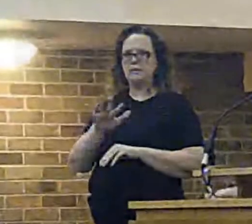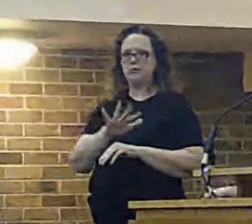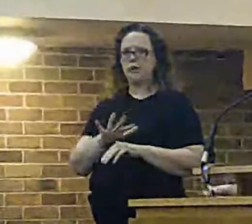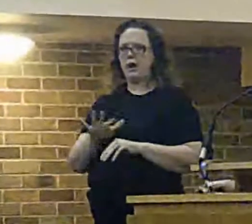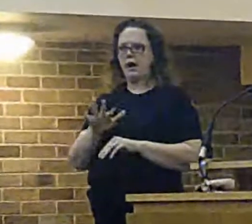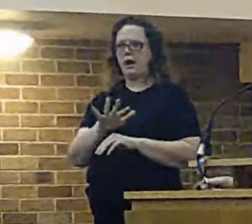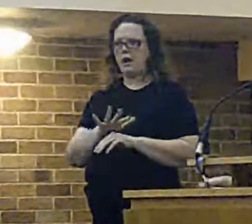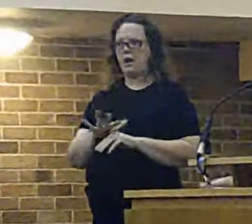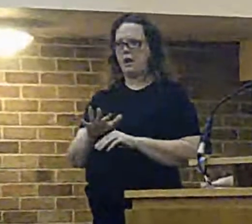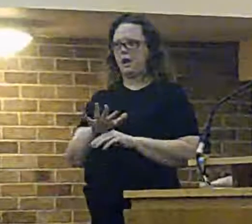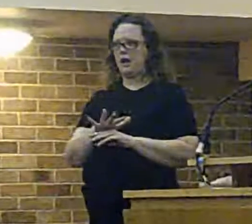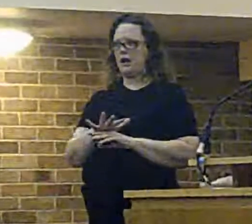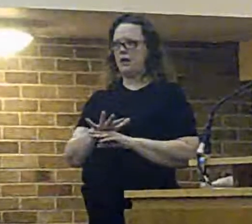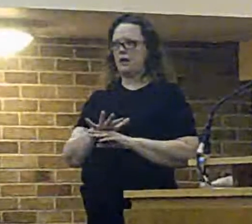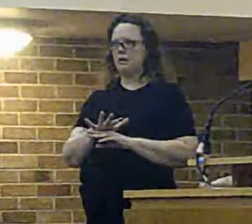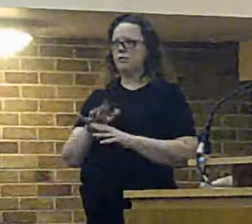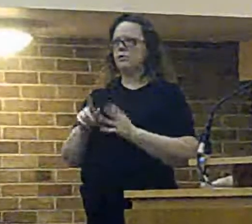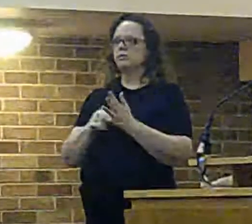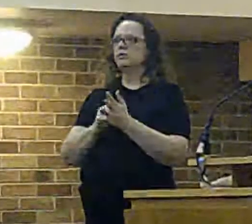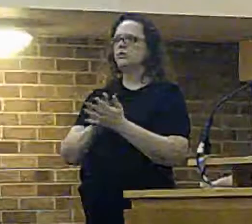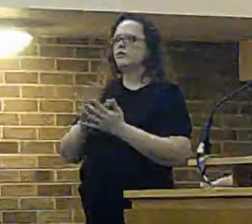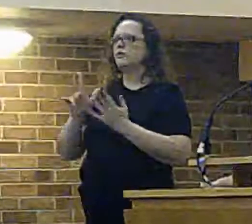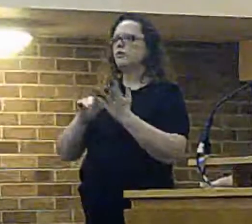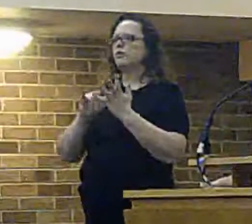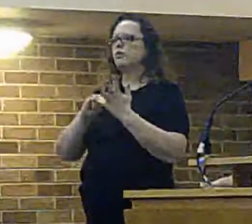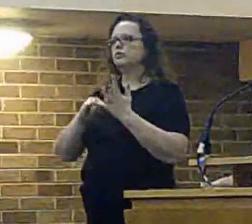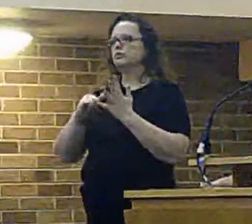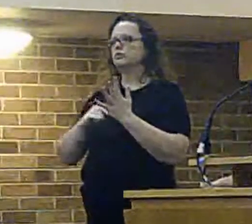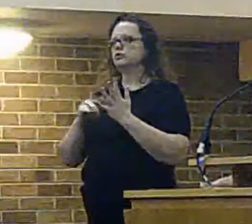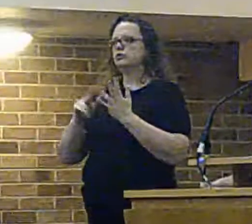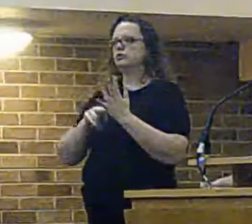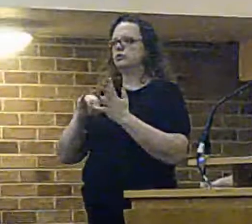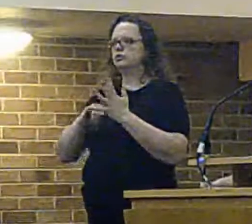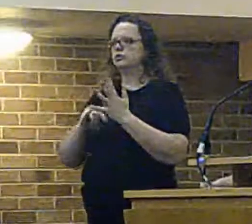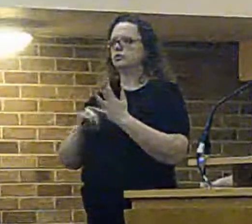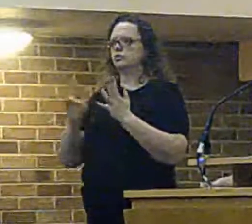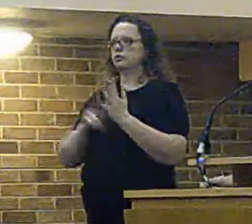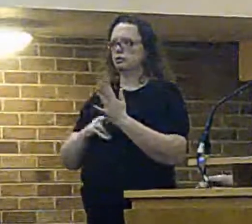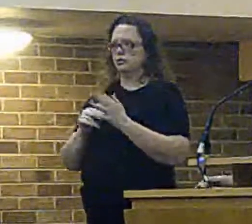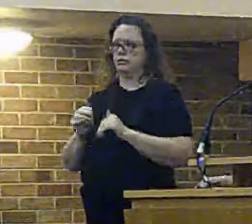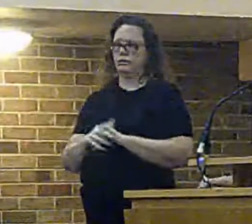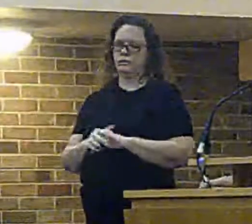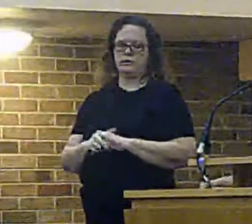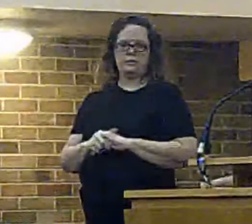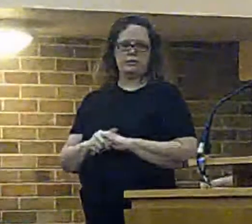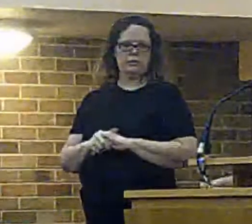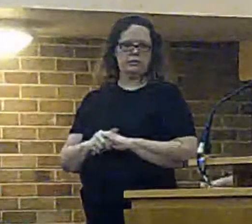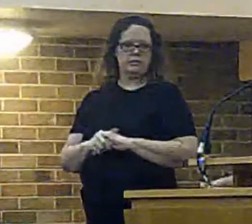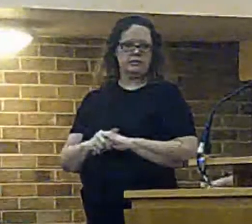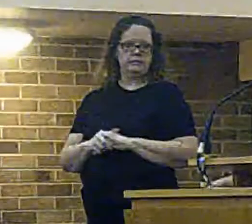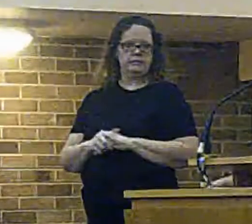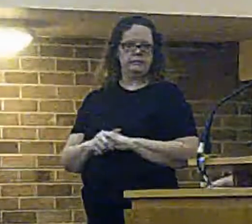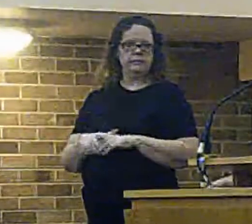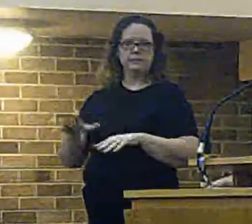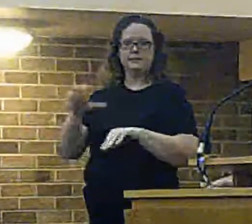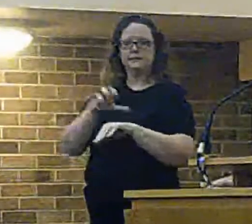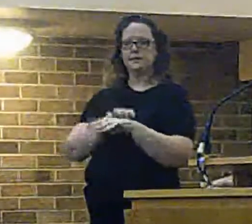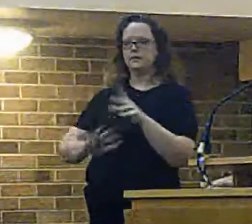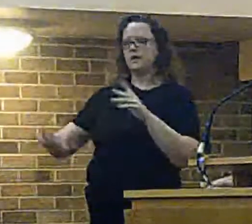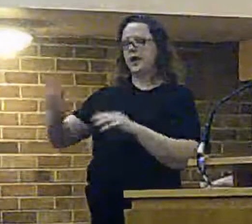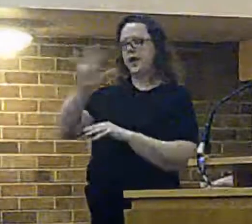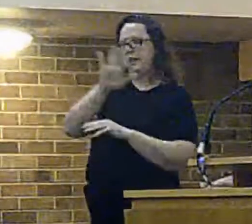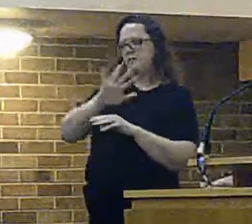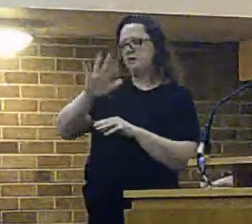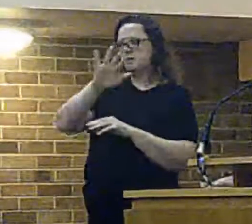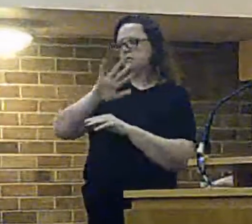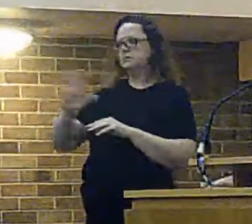the mobilizing system selects the nearest by applying to respective of the station area station areas by and